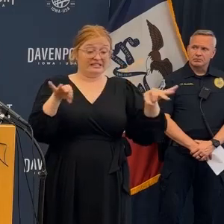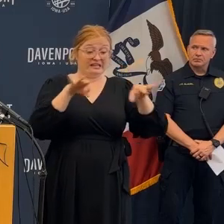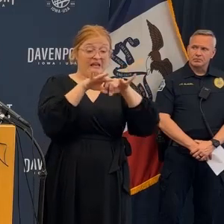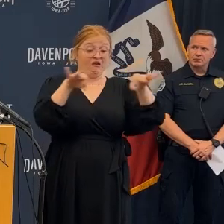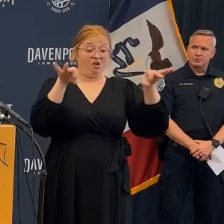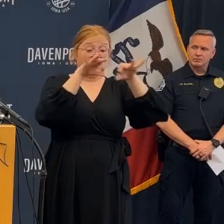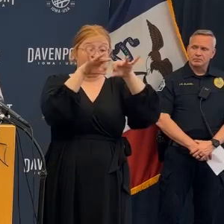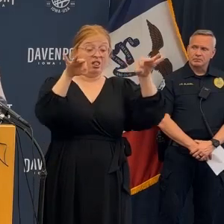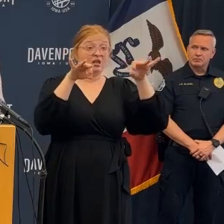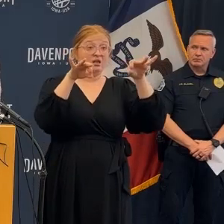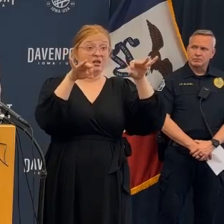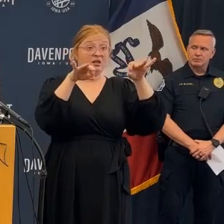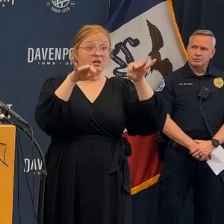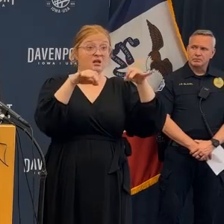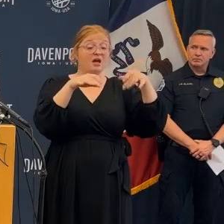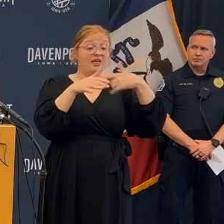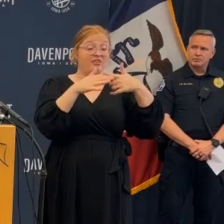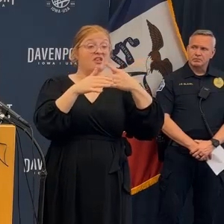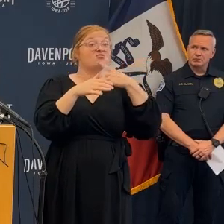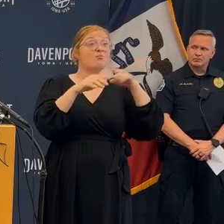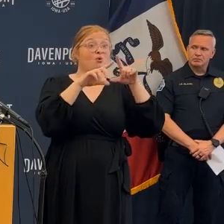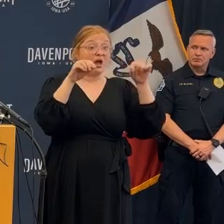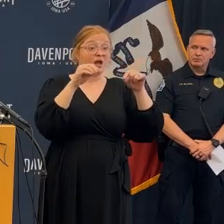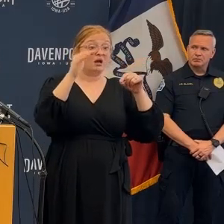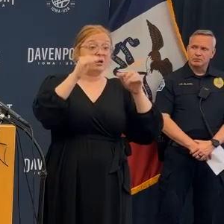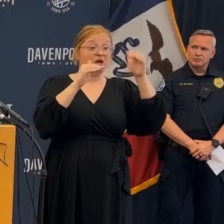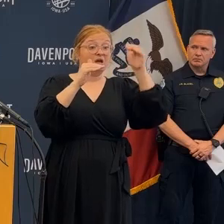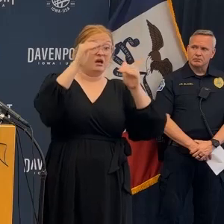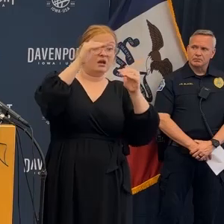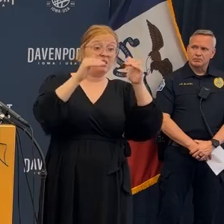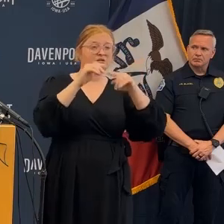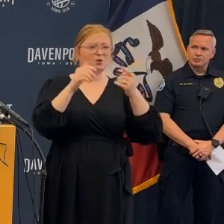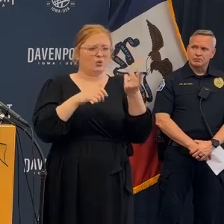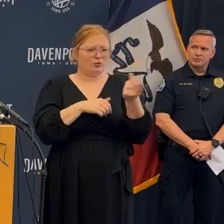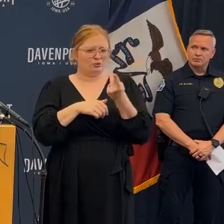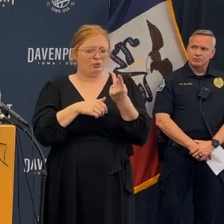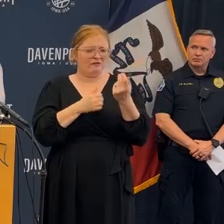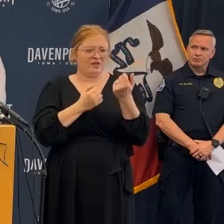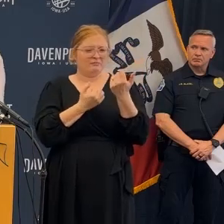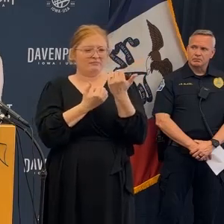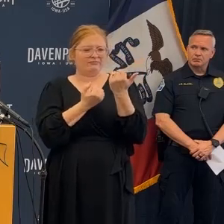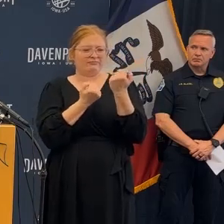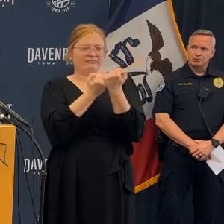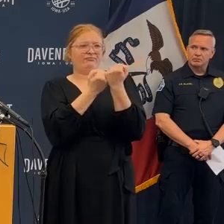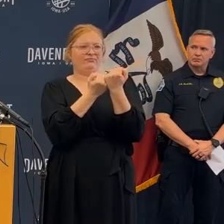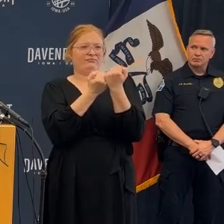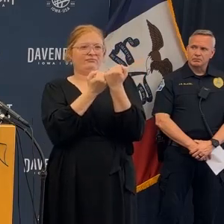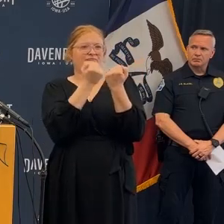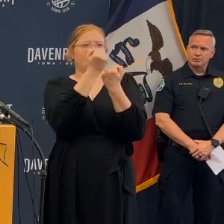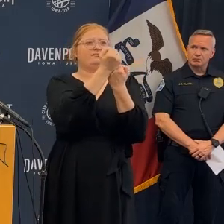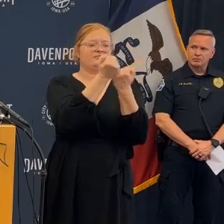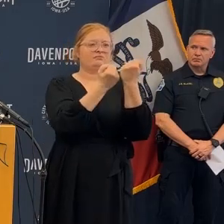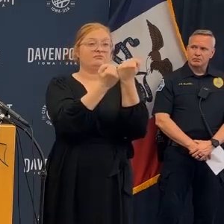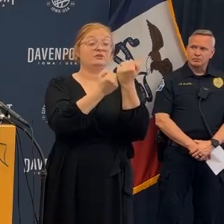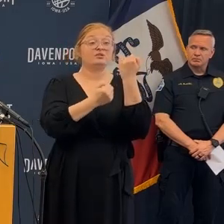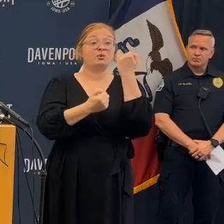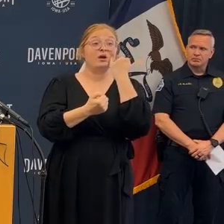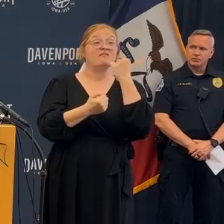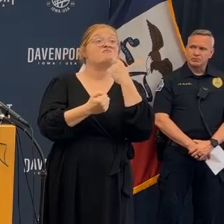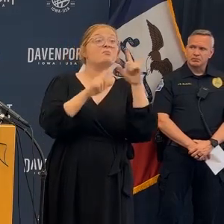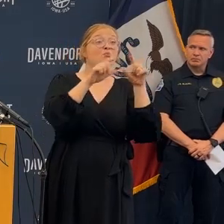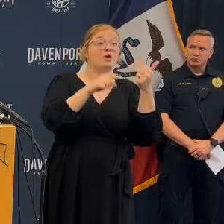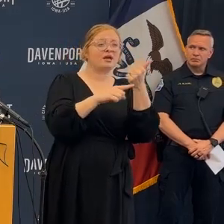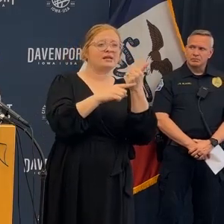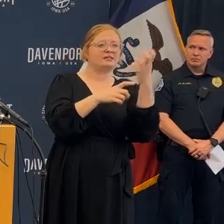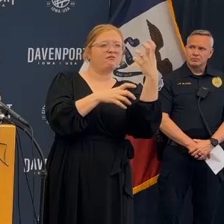the brick on the outside holds the steel frame inside up and at the same time the steel of the building holds